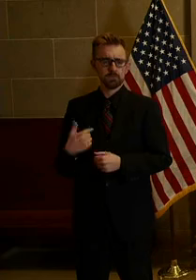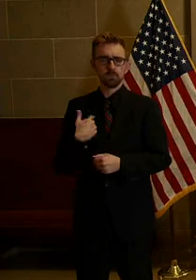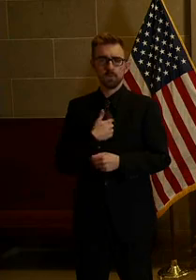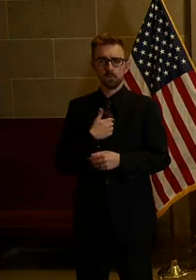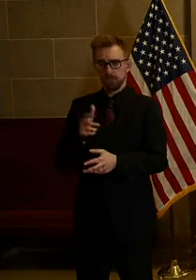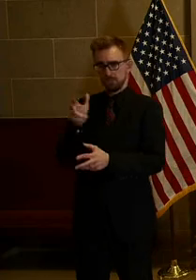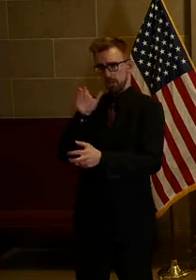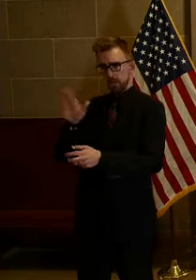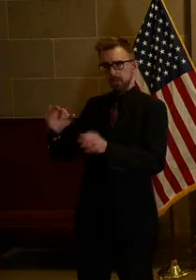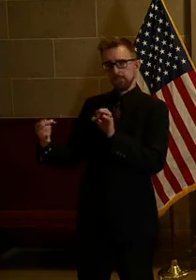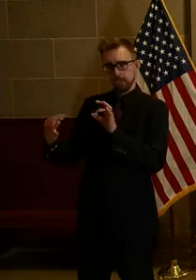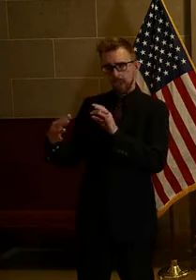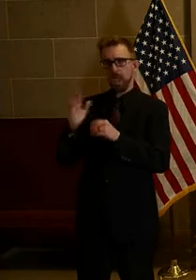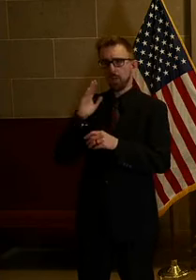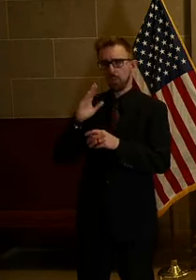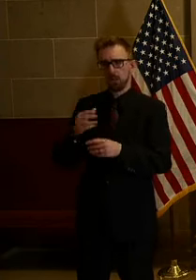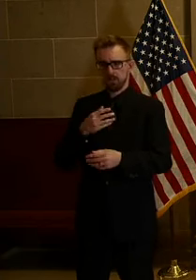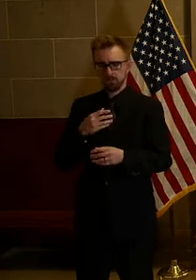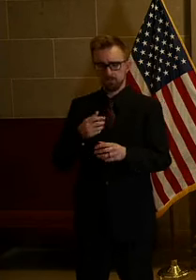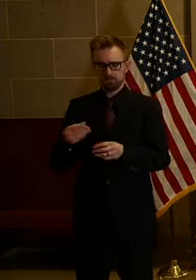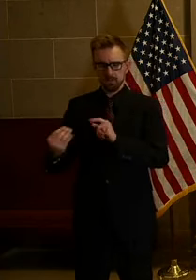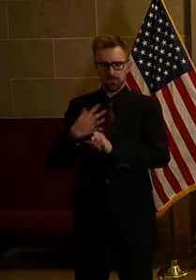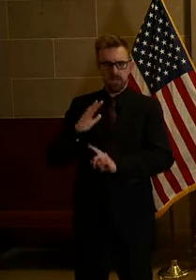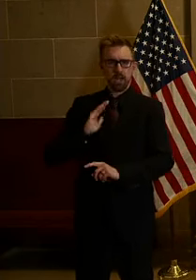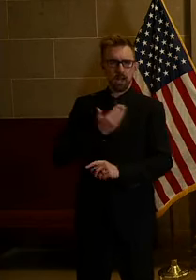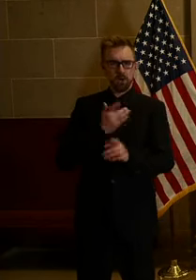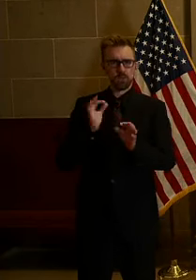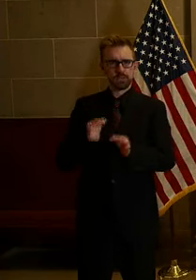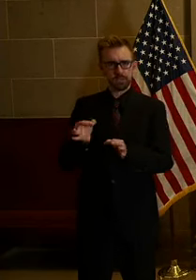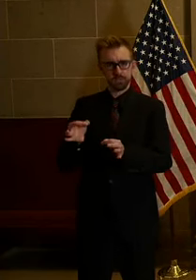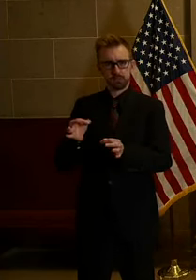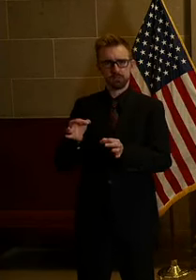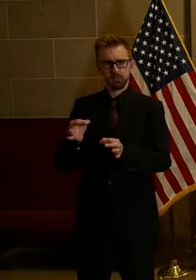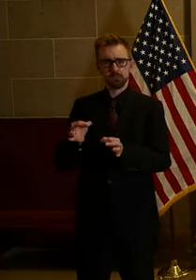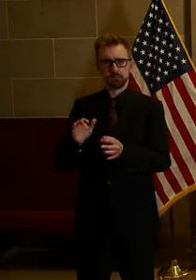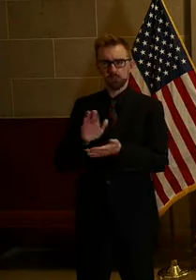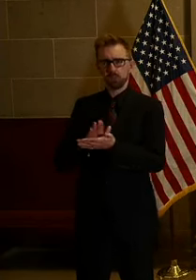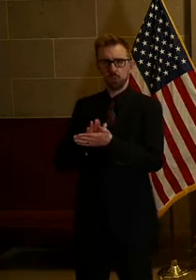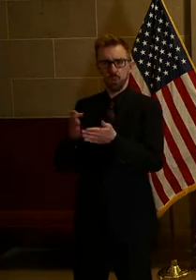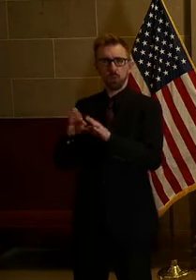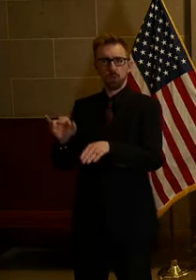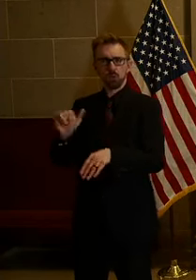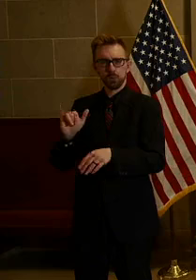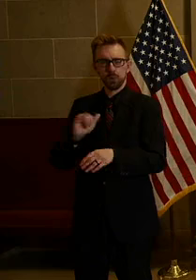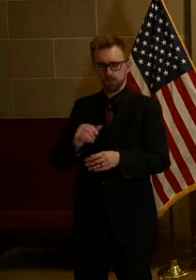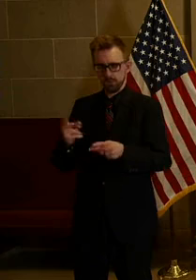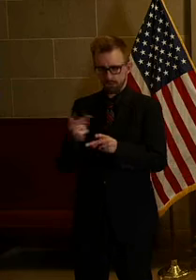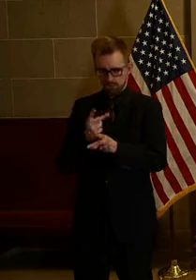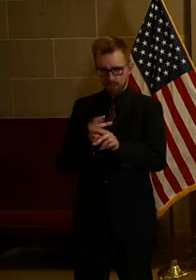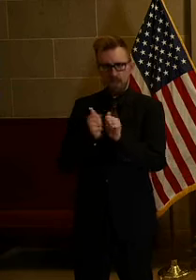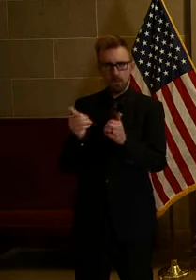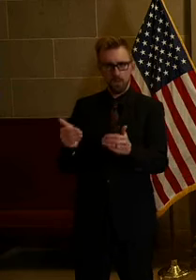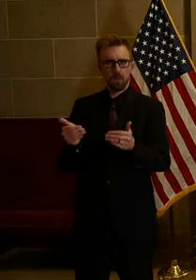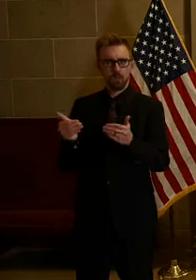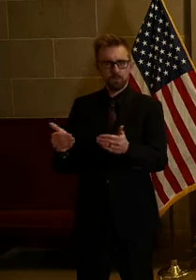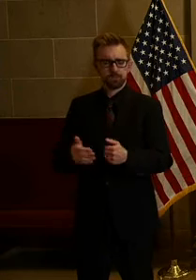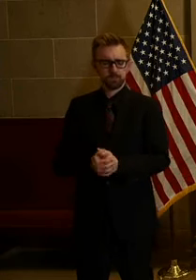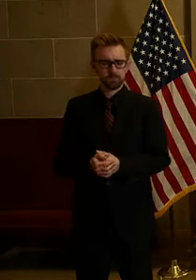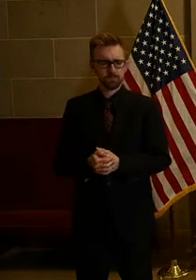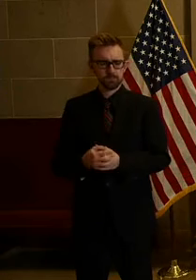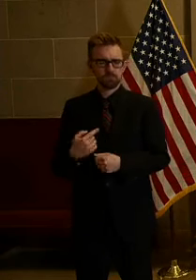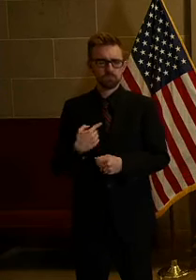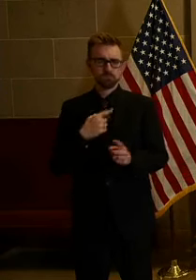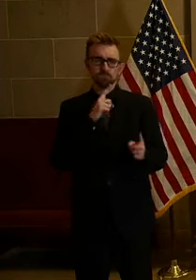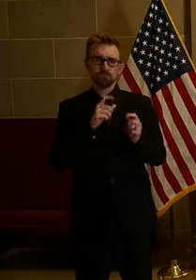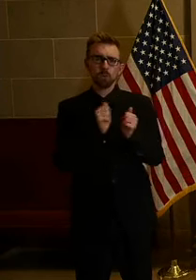and guidance at the state level amid extended school closures. We discussed this important issue today with the offices of our